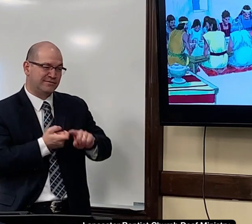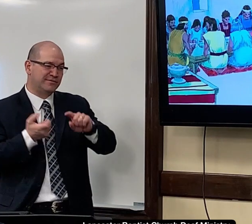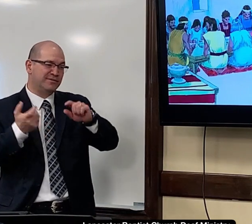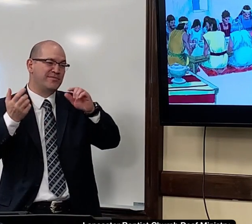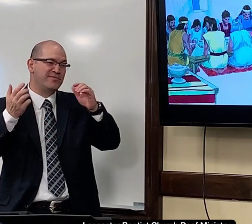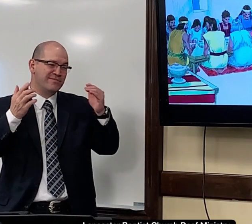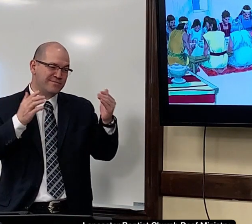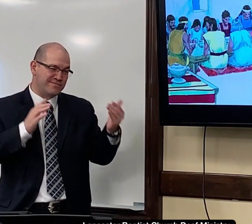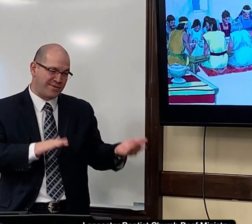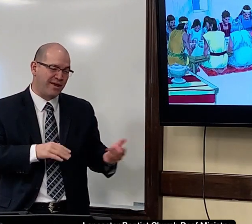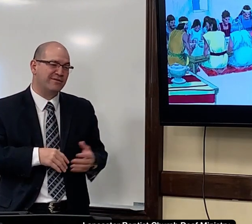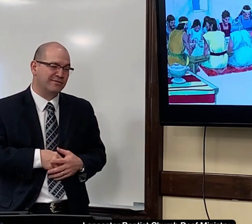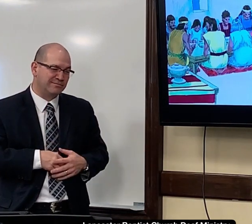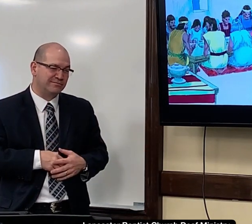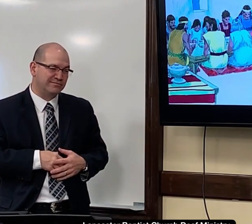how God saved us from death.